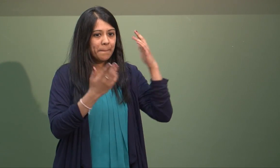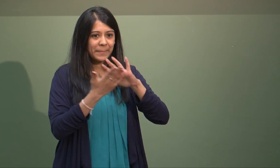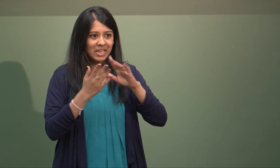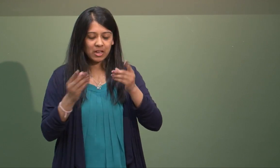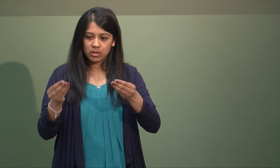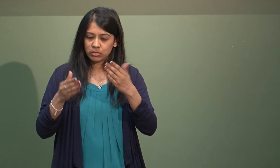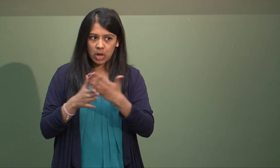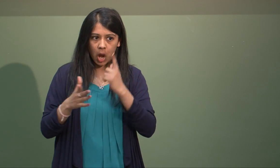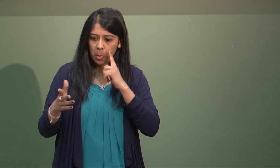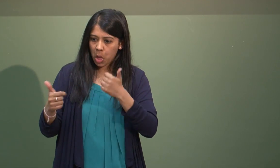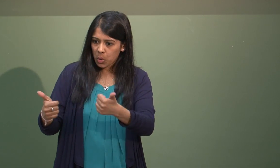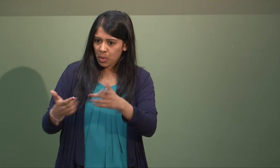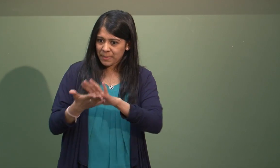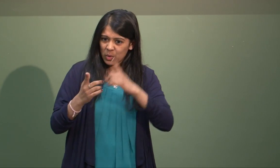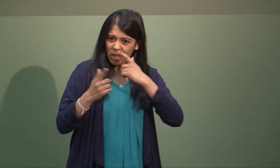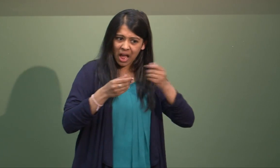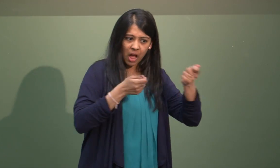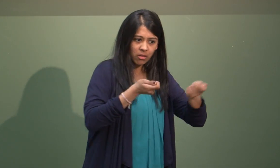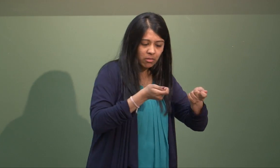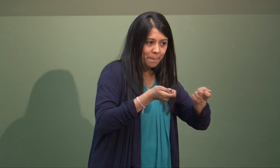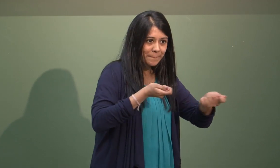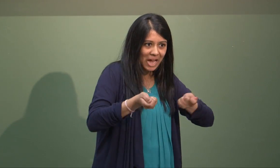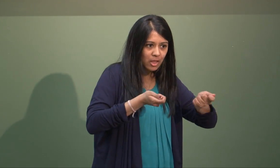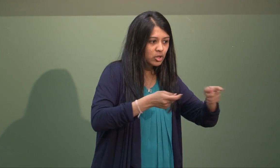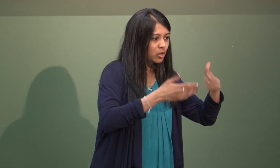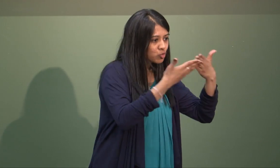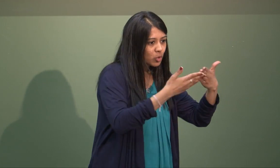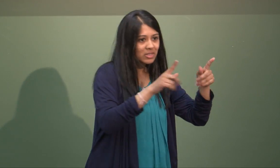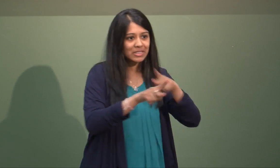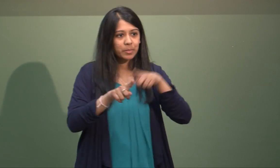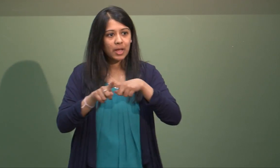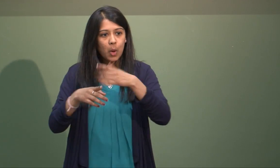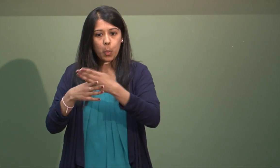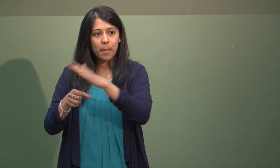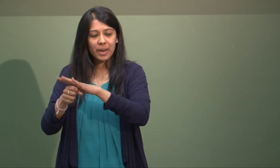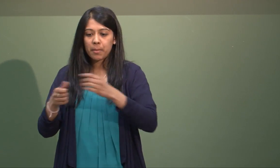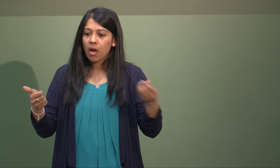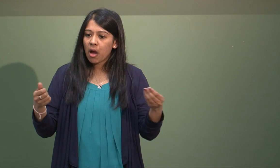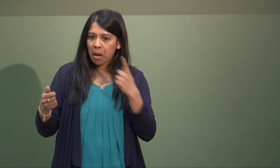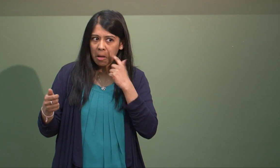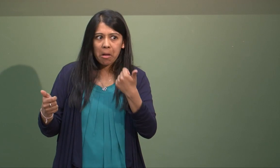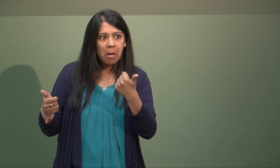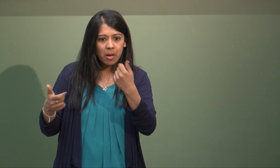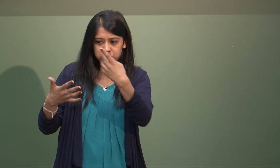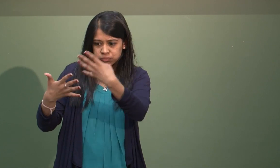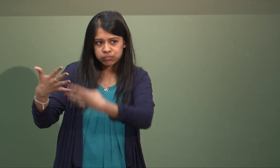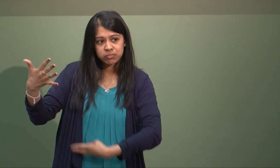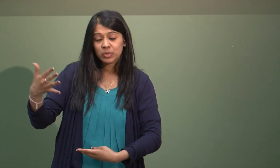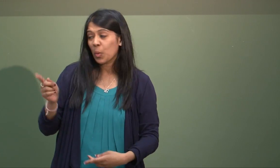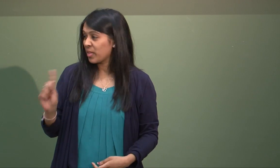CV. And, you know, it enables you to look back and see what you have been able to achieve and what you've been able to manage over the